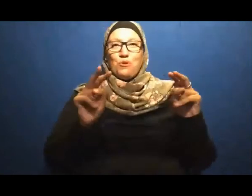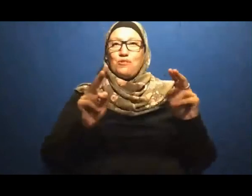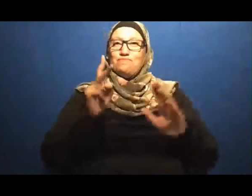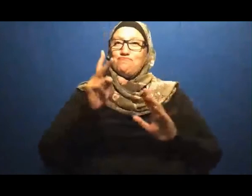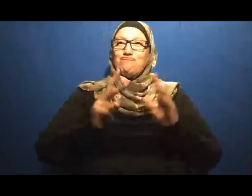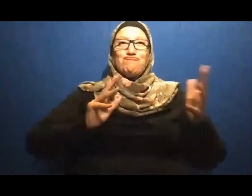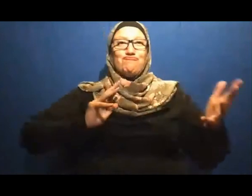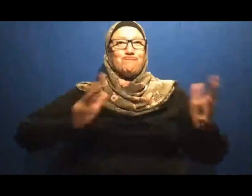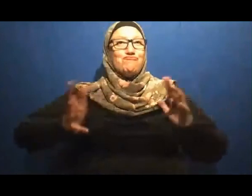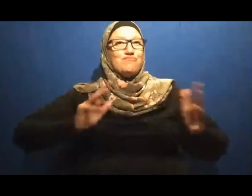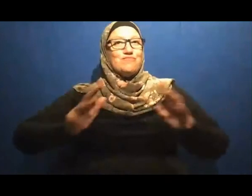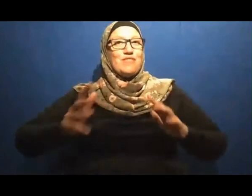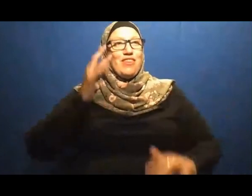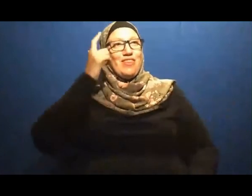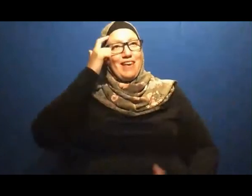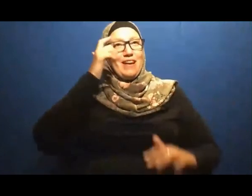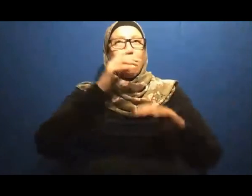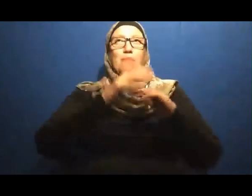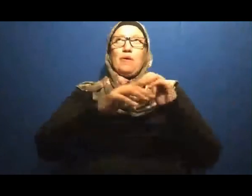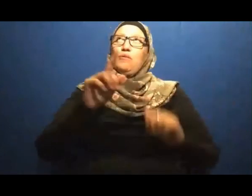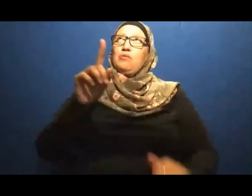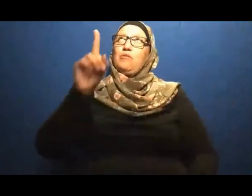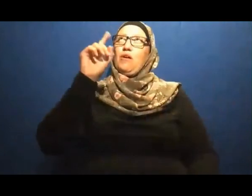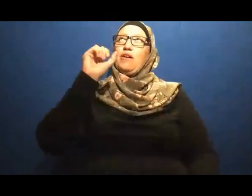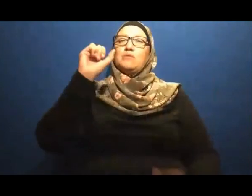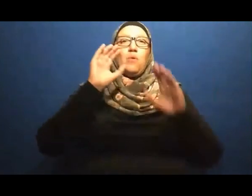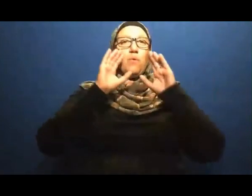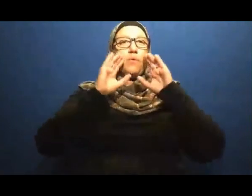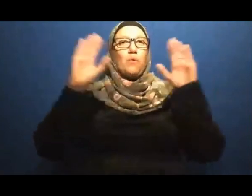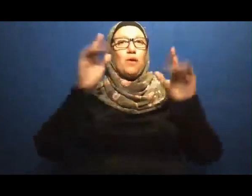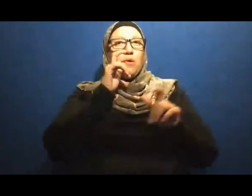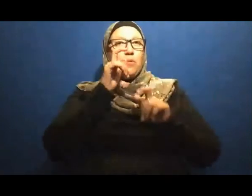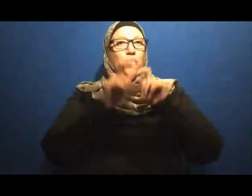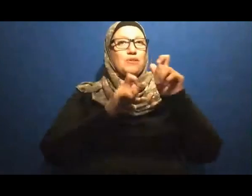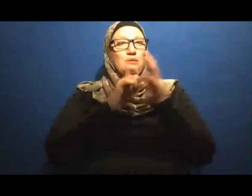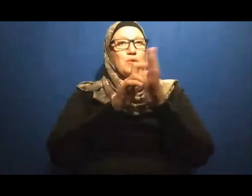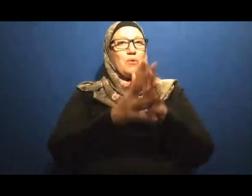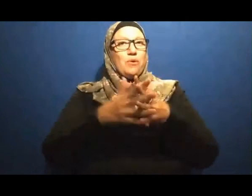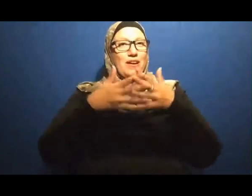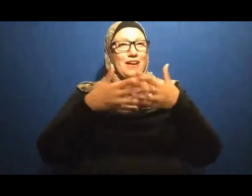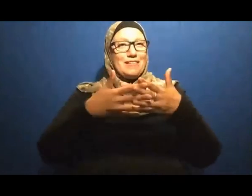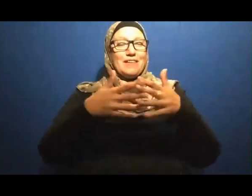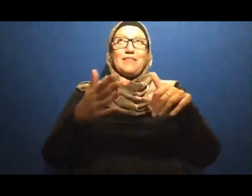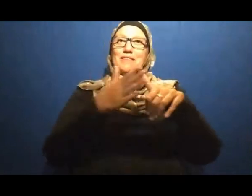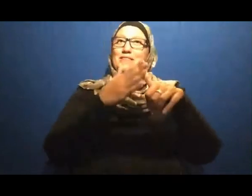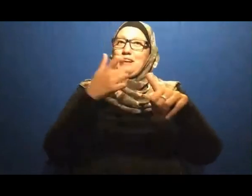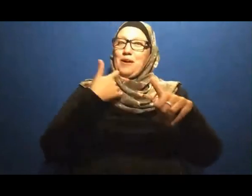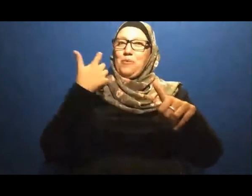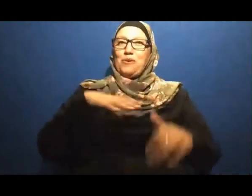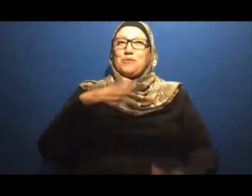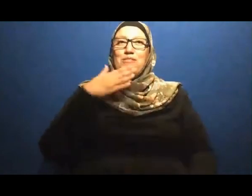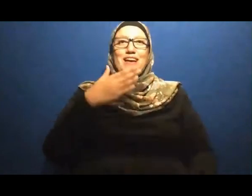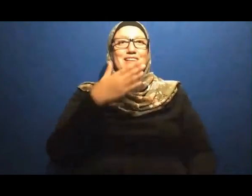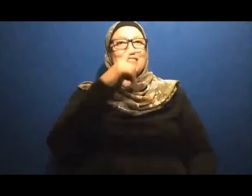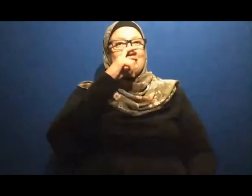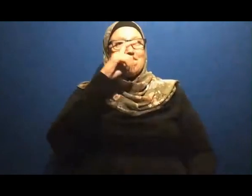World's Revelation I should remember in advance To thank Sister Rebecca for assisting us From Auslan